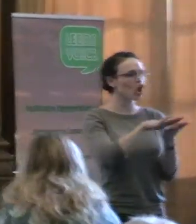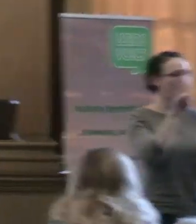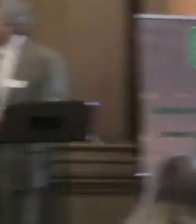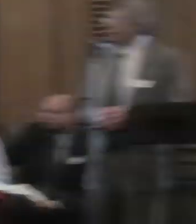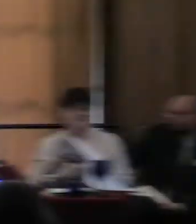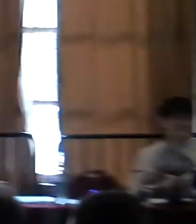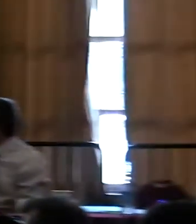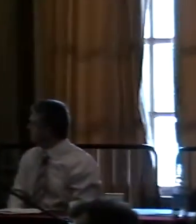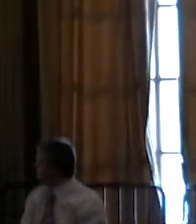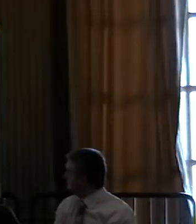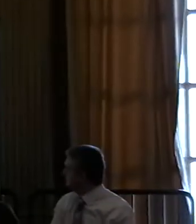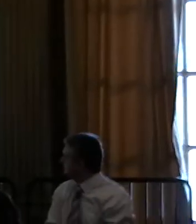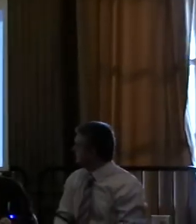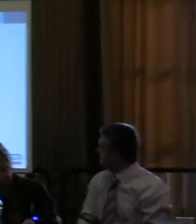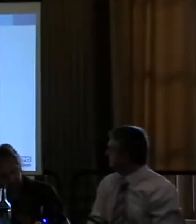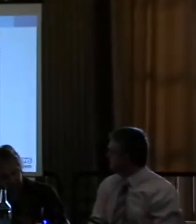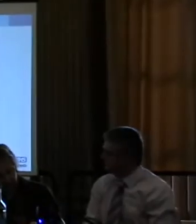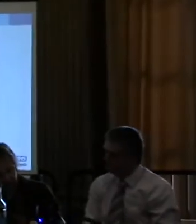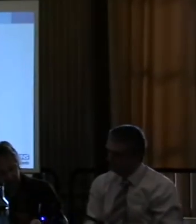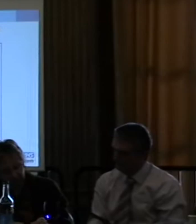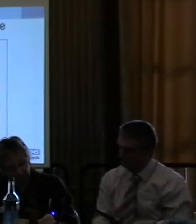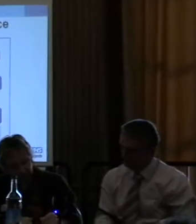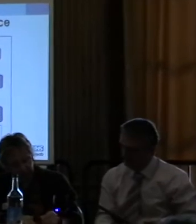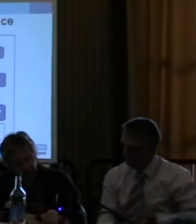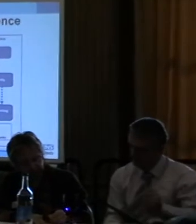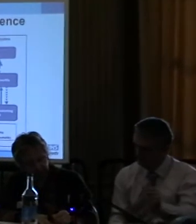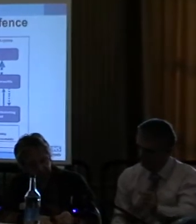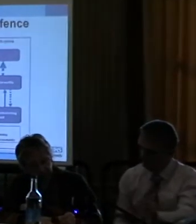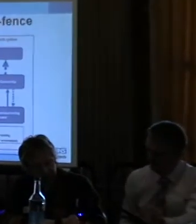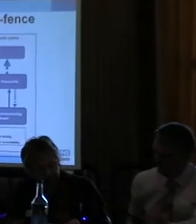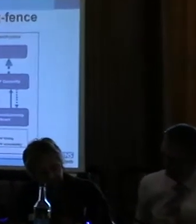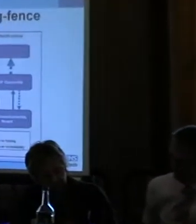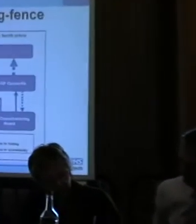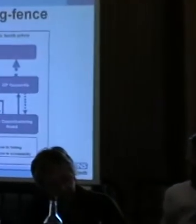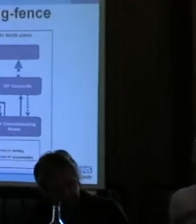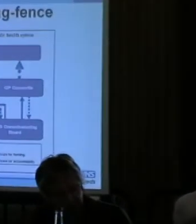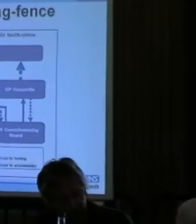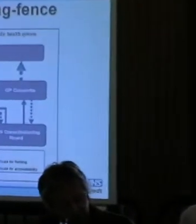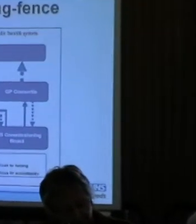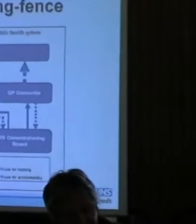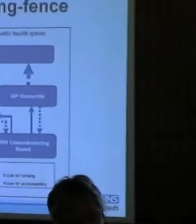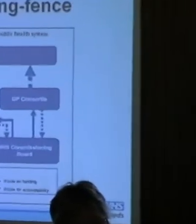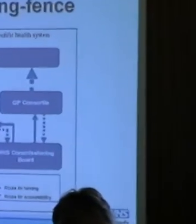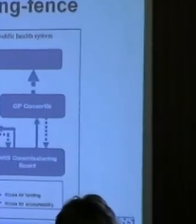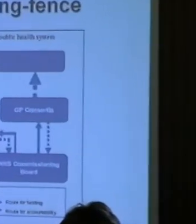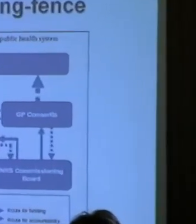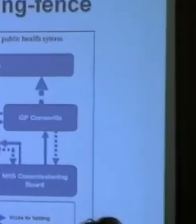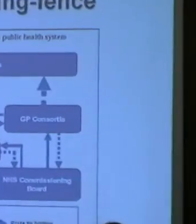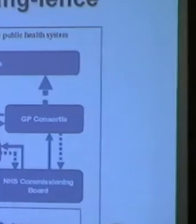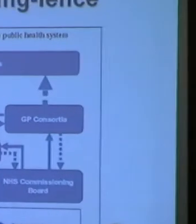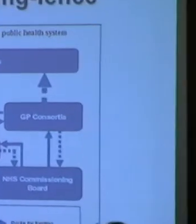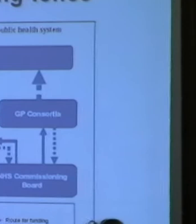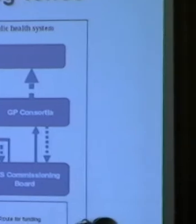to set up in three simple tiers the way the NHS operates. Well, this overhead is, sadly,